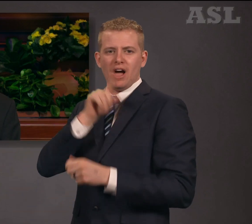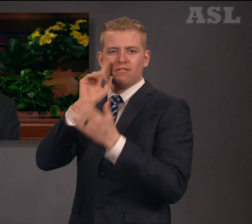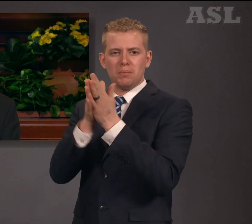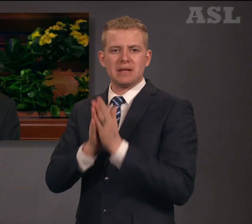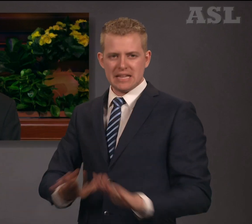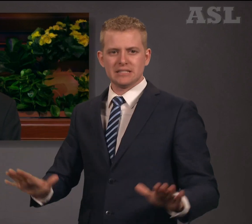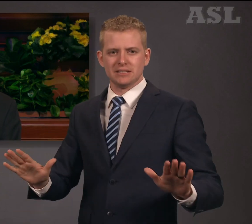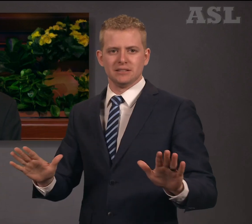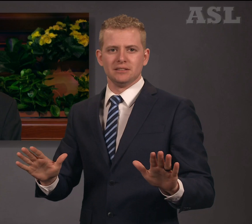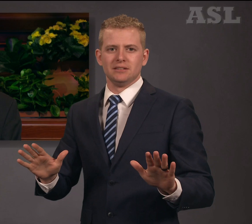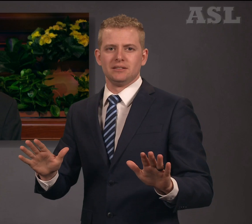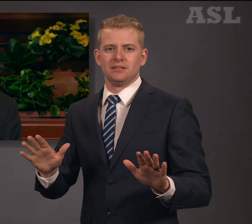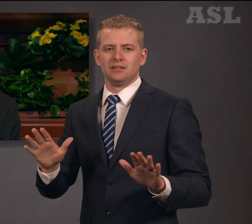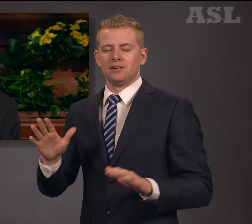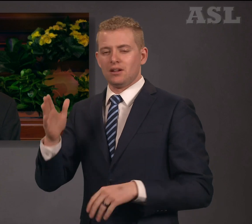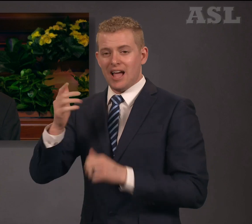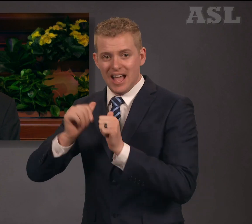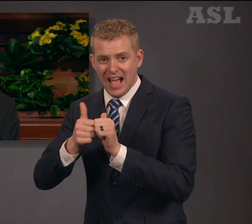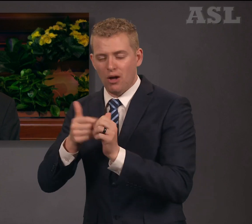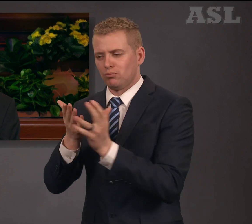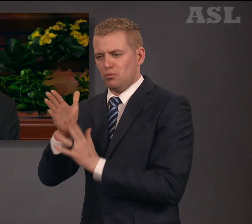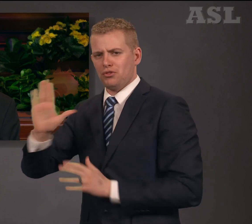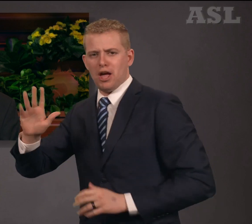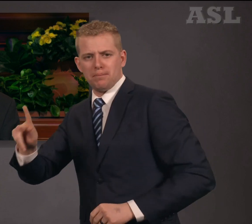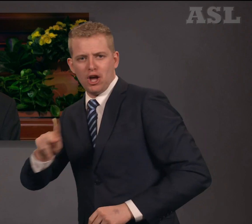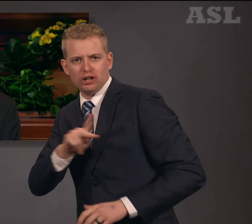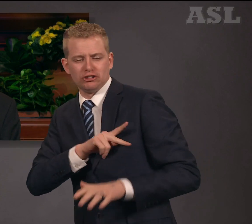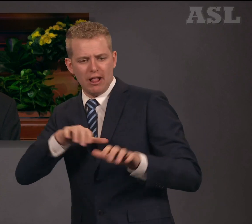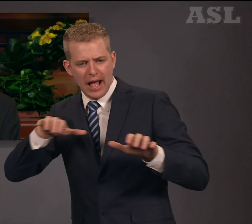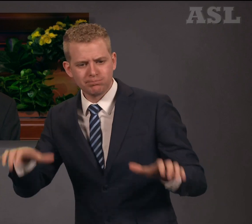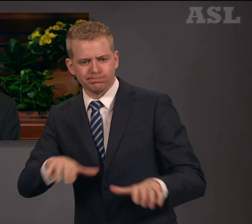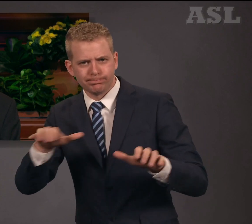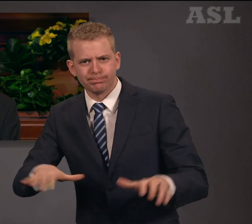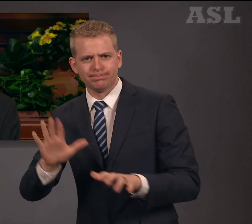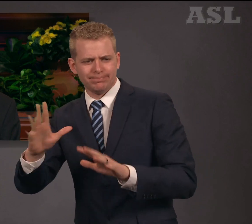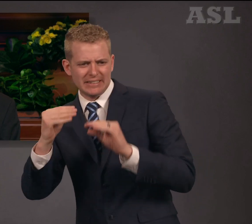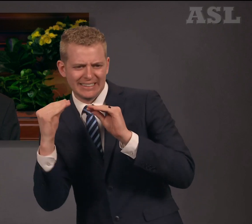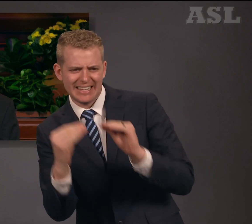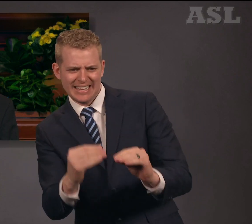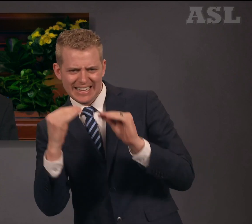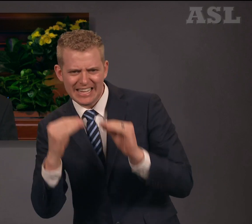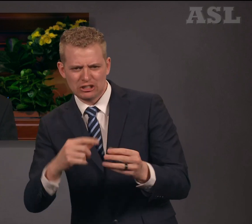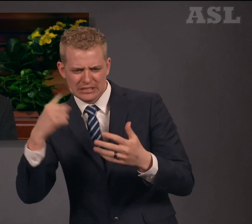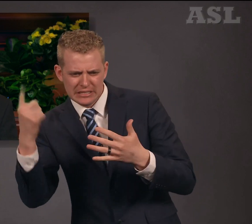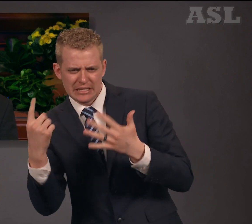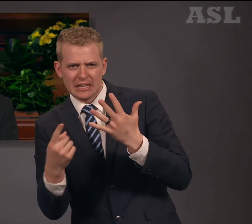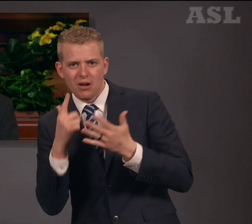supernal gift of peace. That is what the scripture promises.